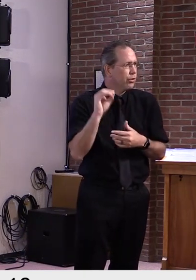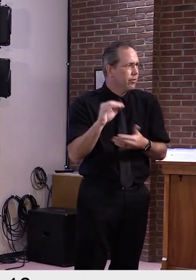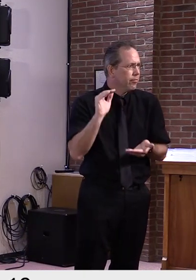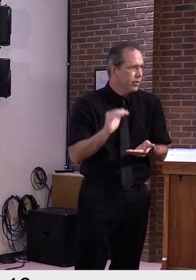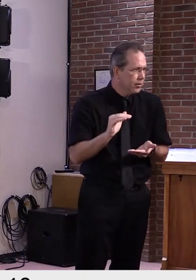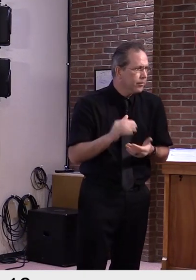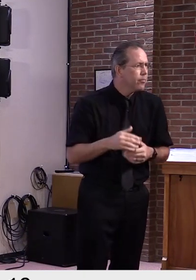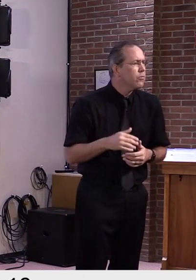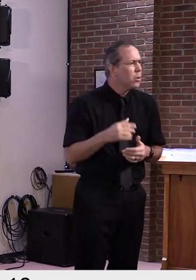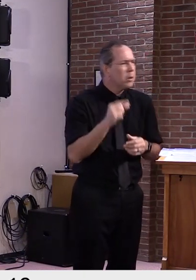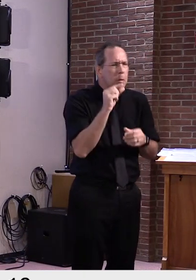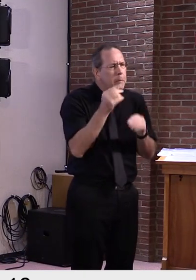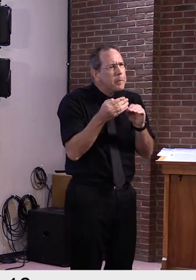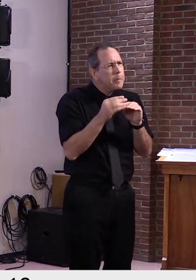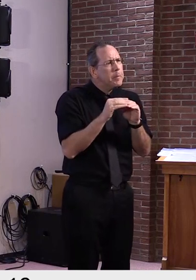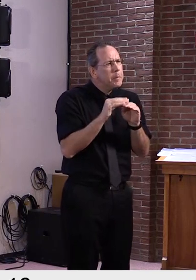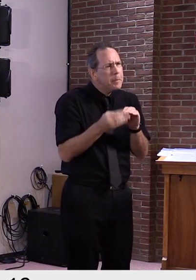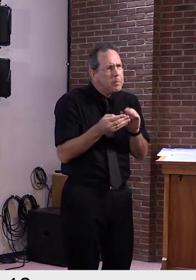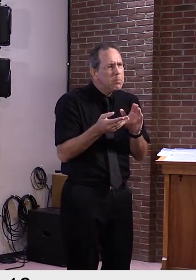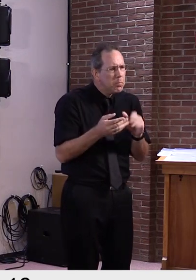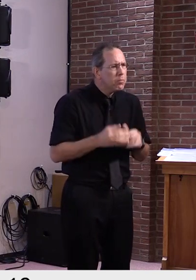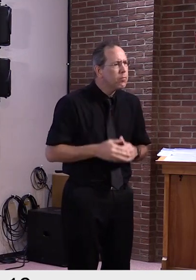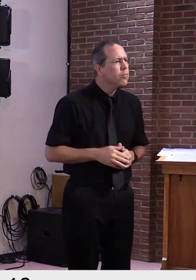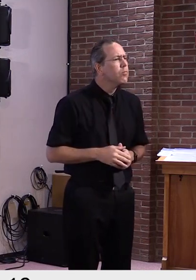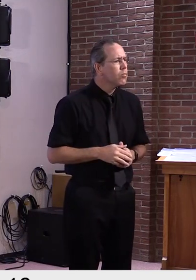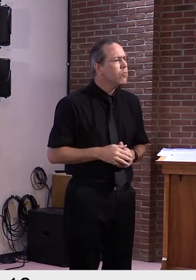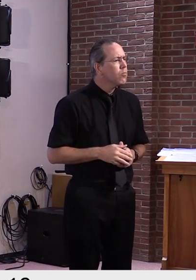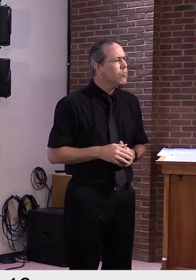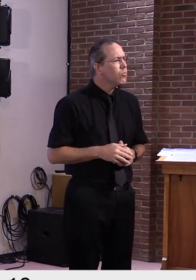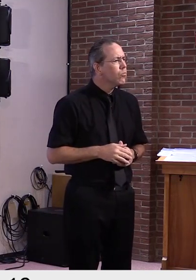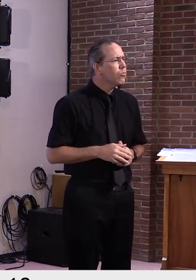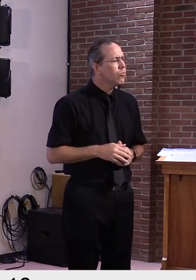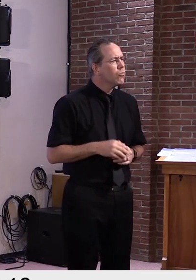our largest percent decline in over seven weeks.